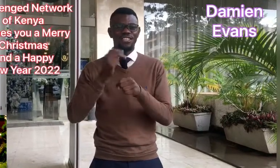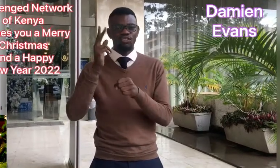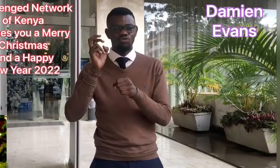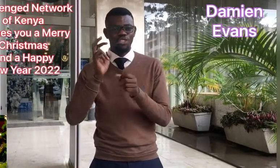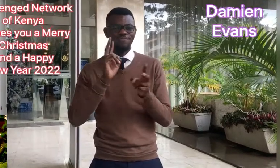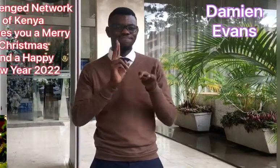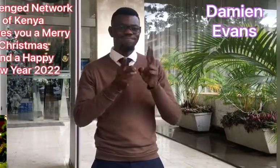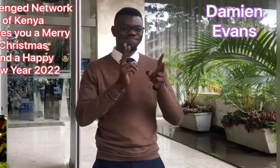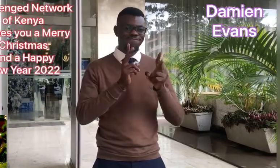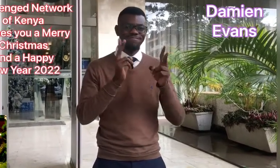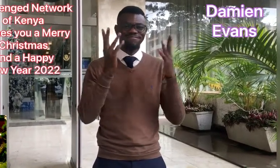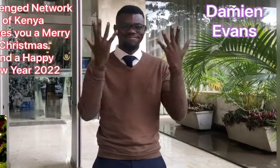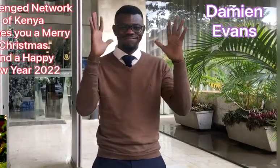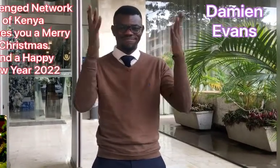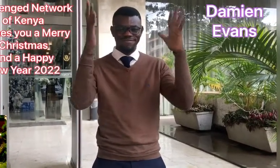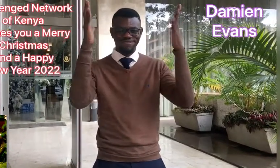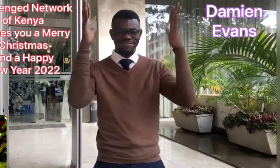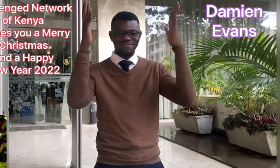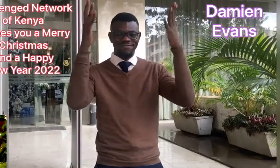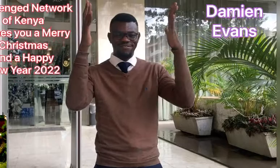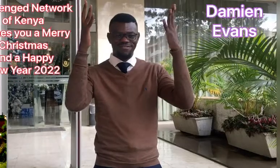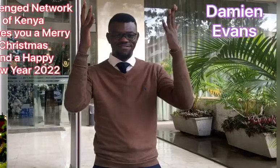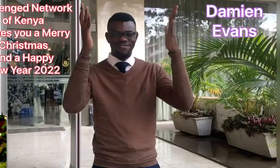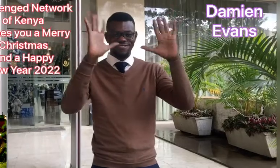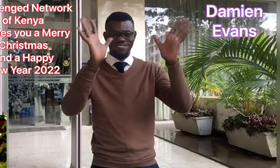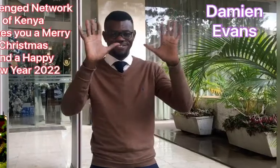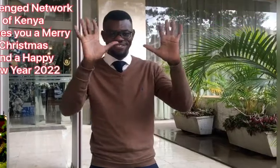New Year 2022. Yay!